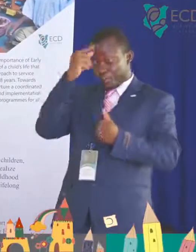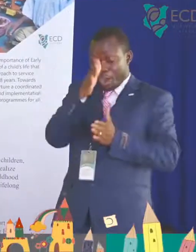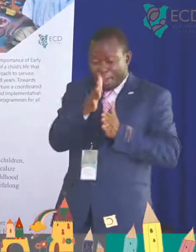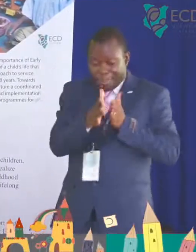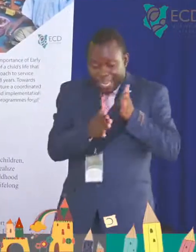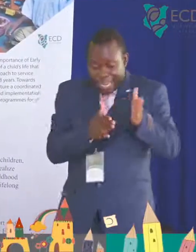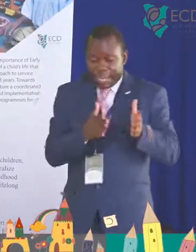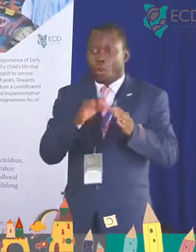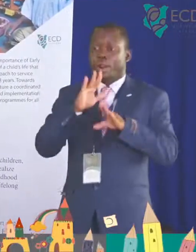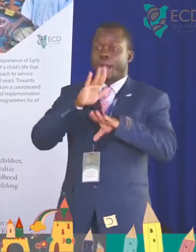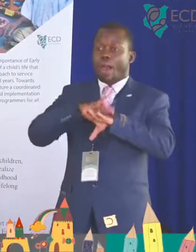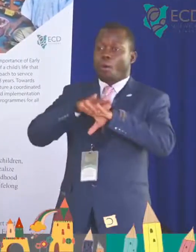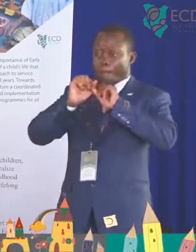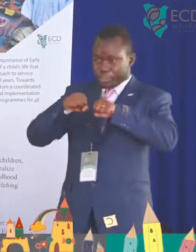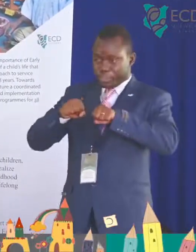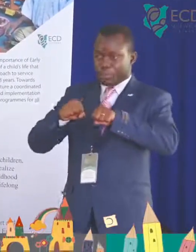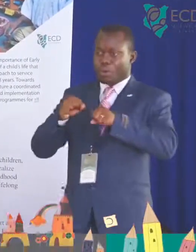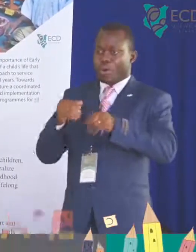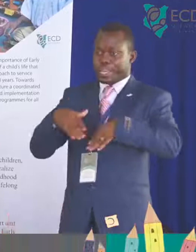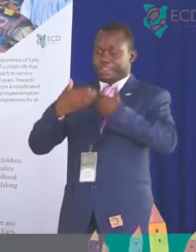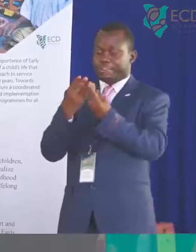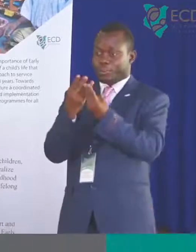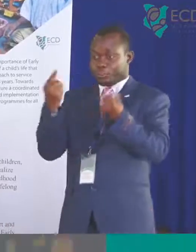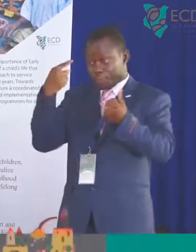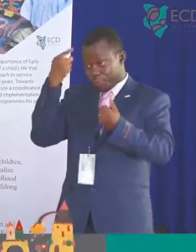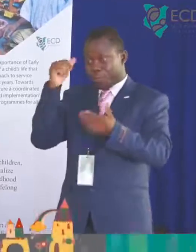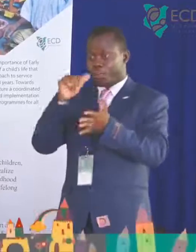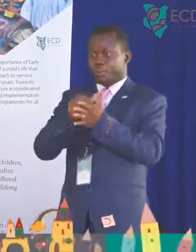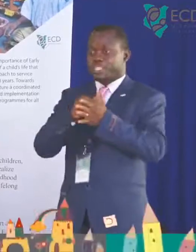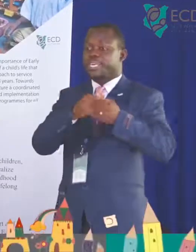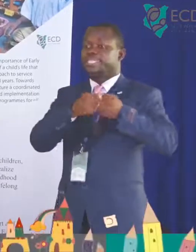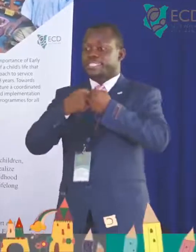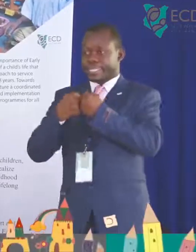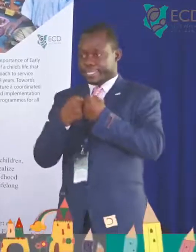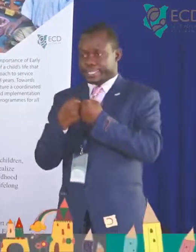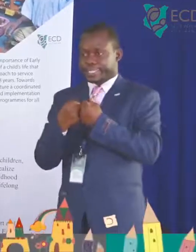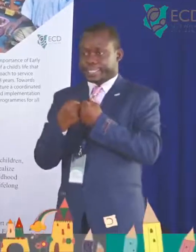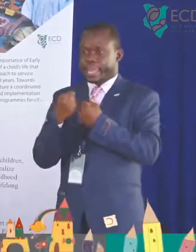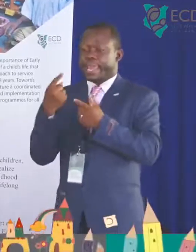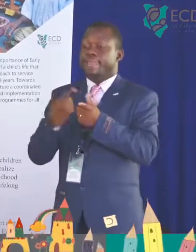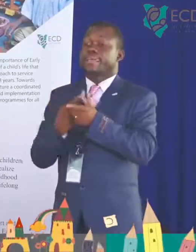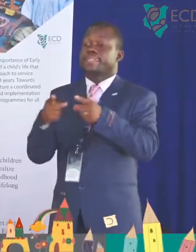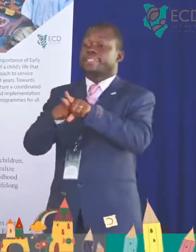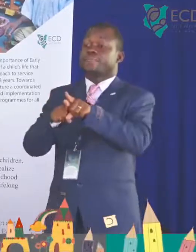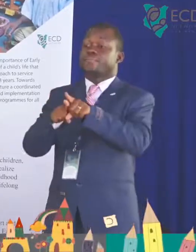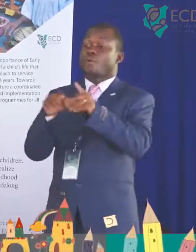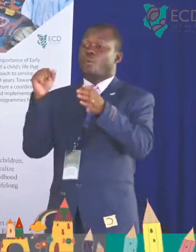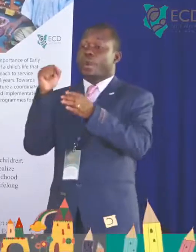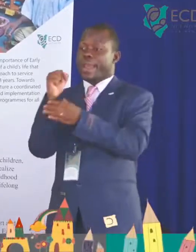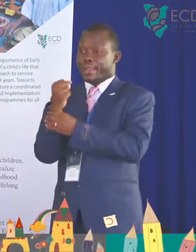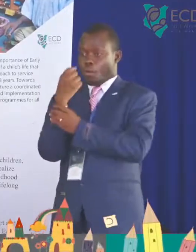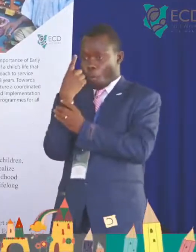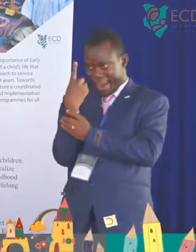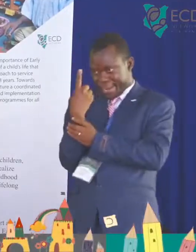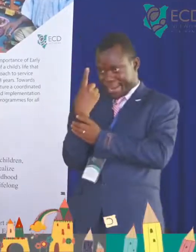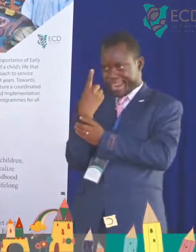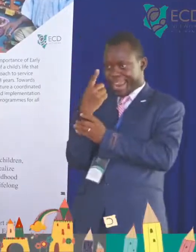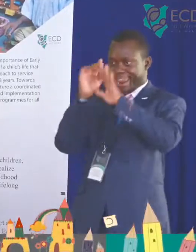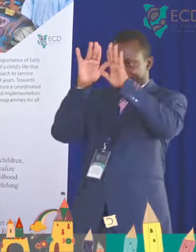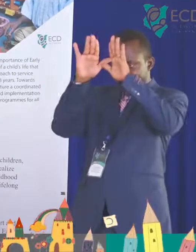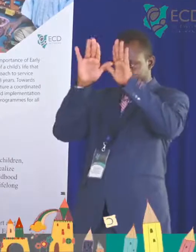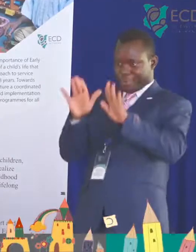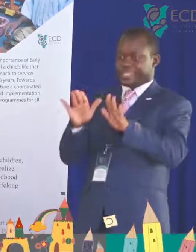address the issues. And I'm happy to say that out of this, we came up with one that is very critical, which we were also